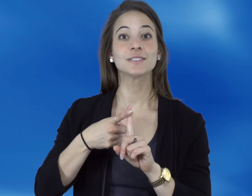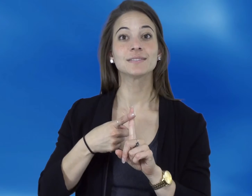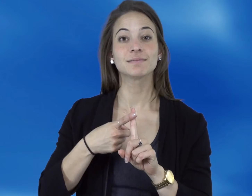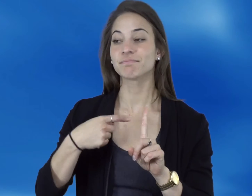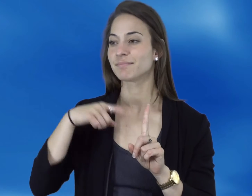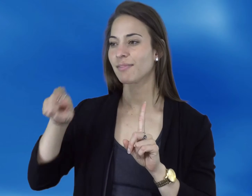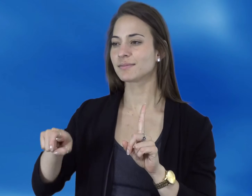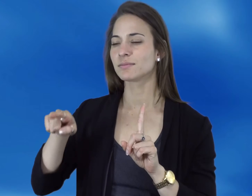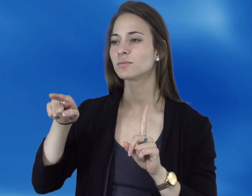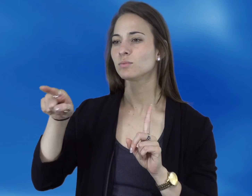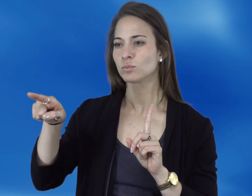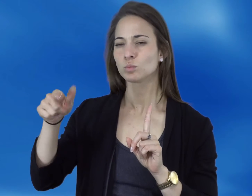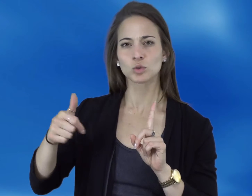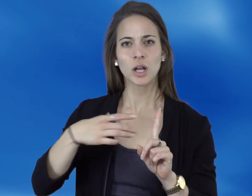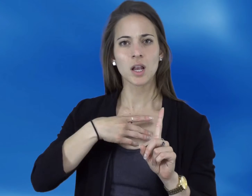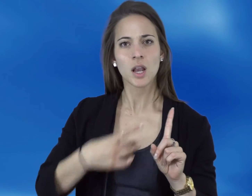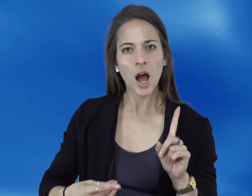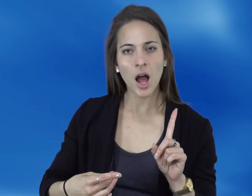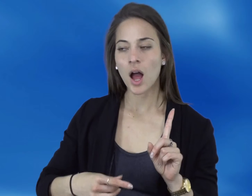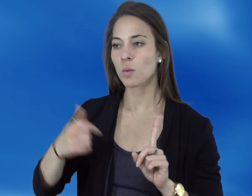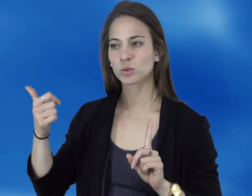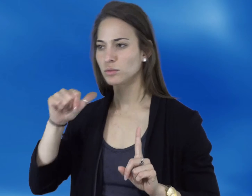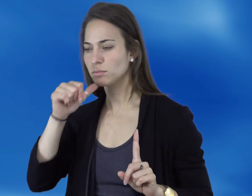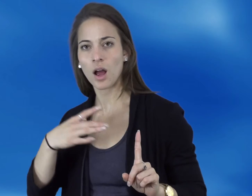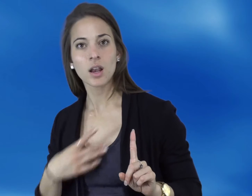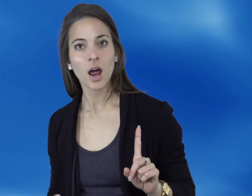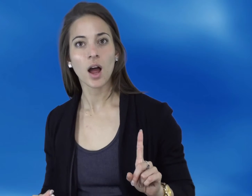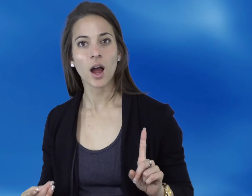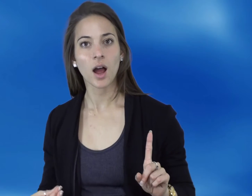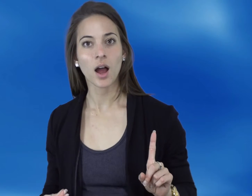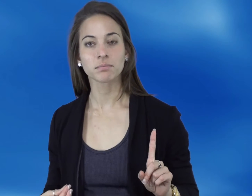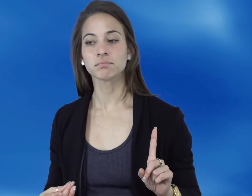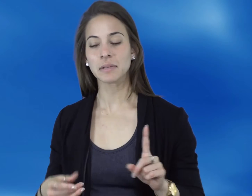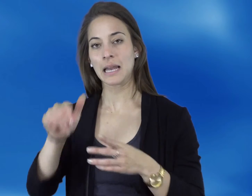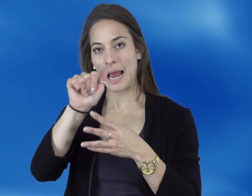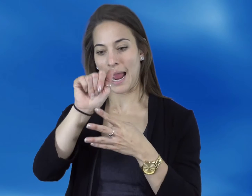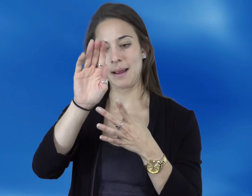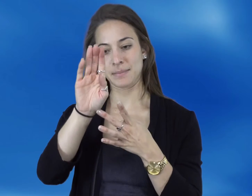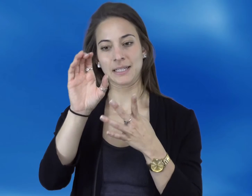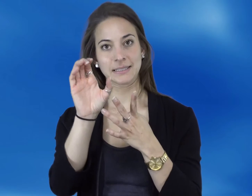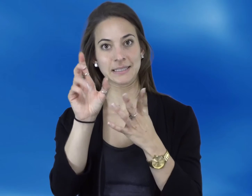information. So the first question I asked was, which sample did you like, and which did you not like?